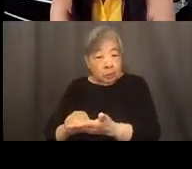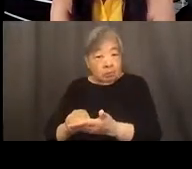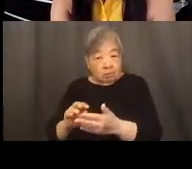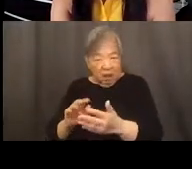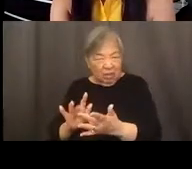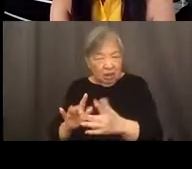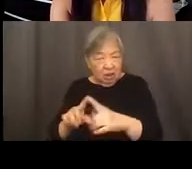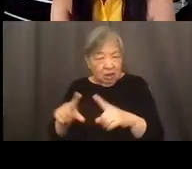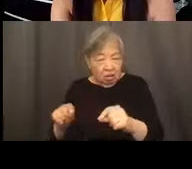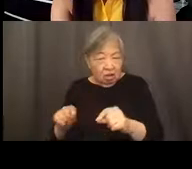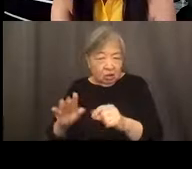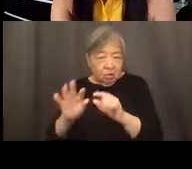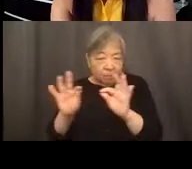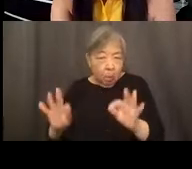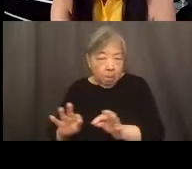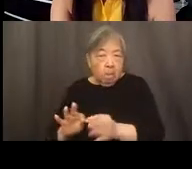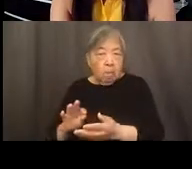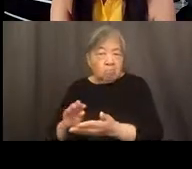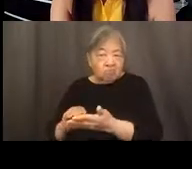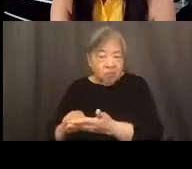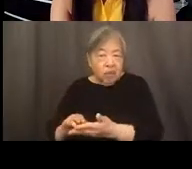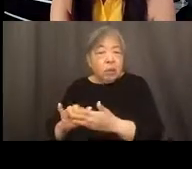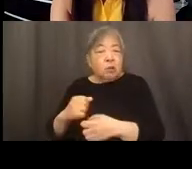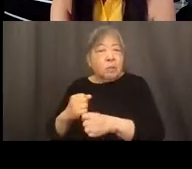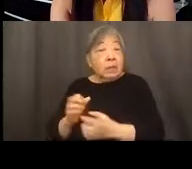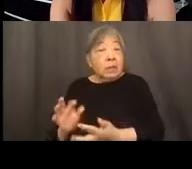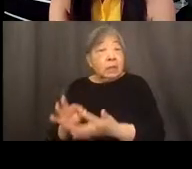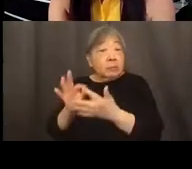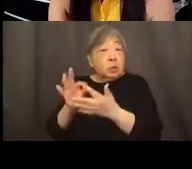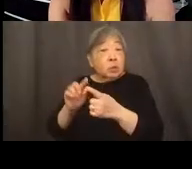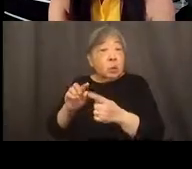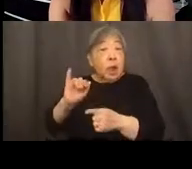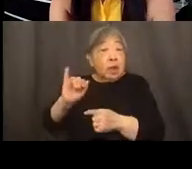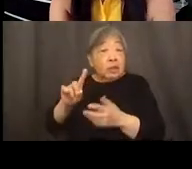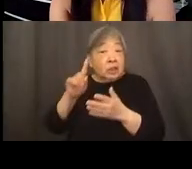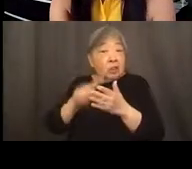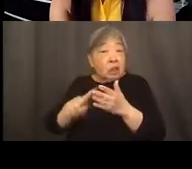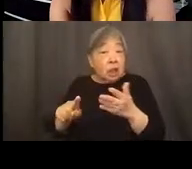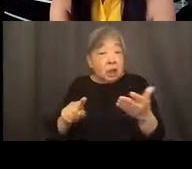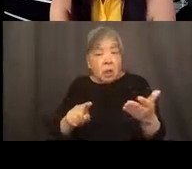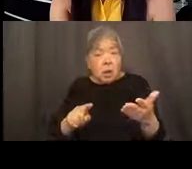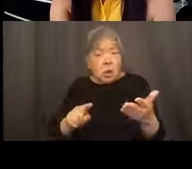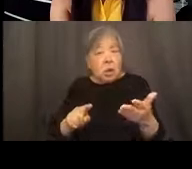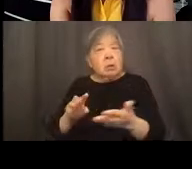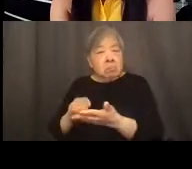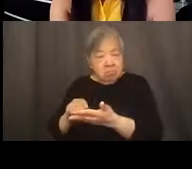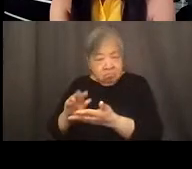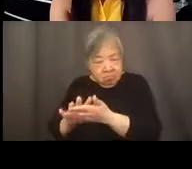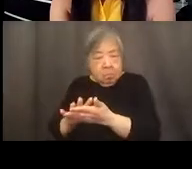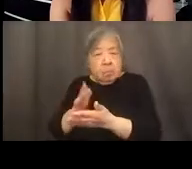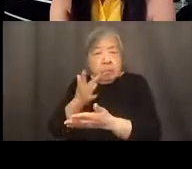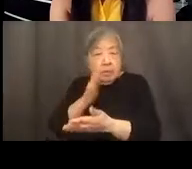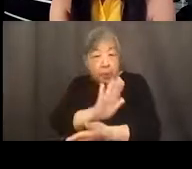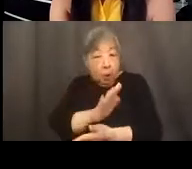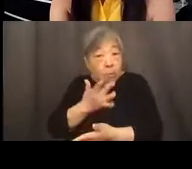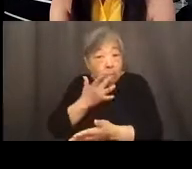card or your forms that you've made an exception to an ID check and, you know, list their preferred name on the form. Make sure you're,